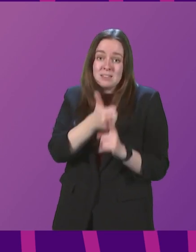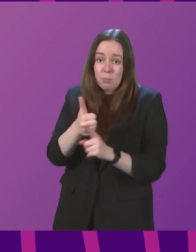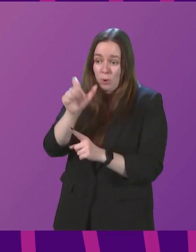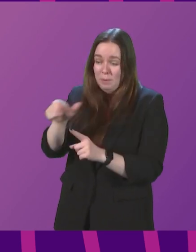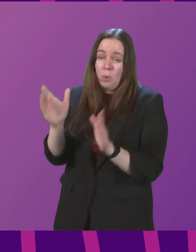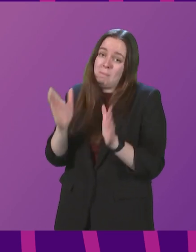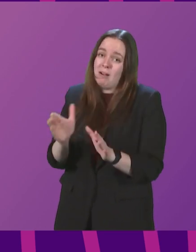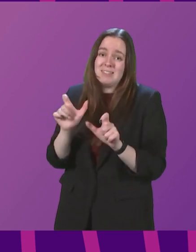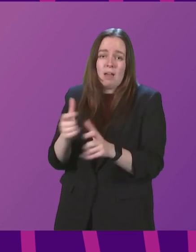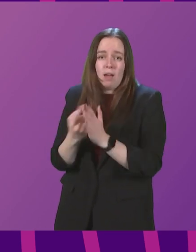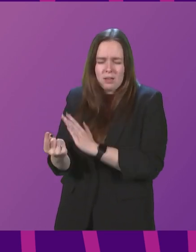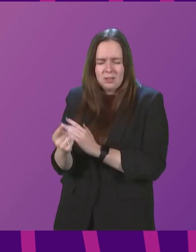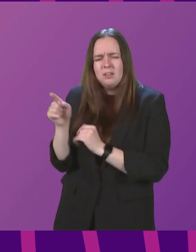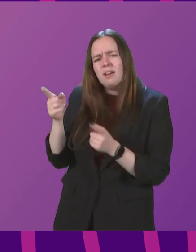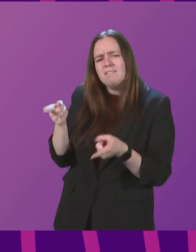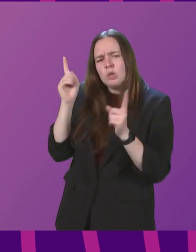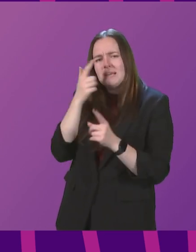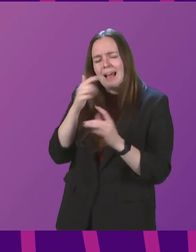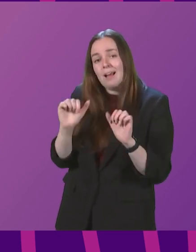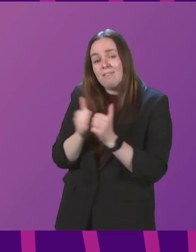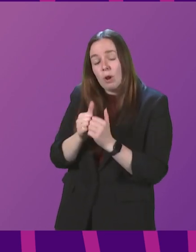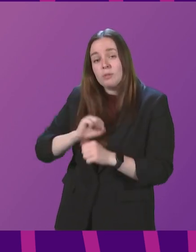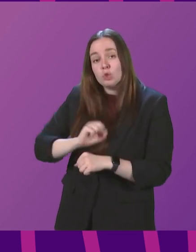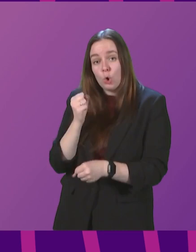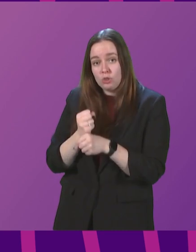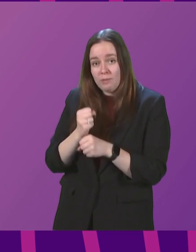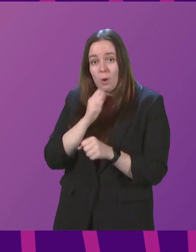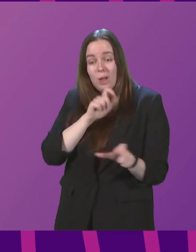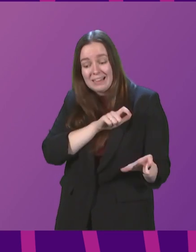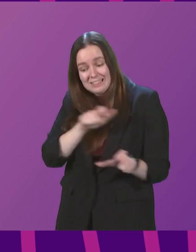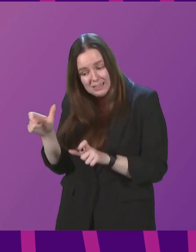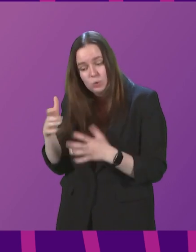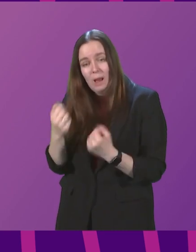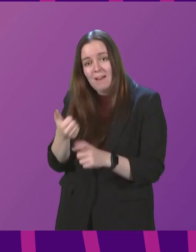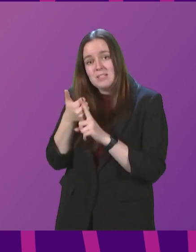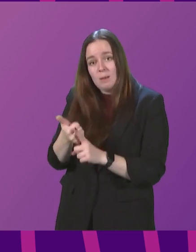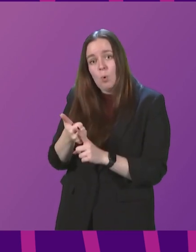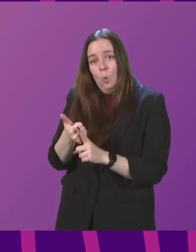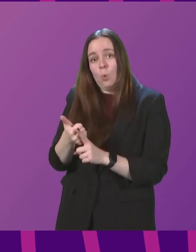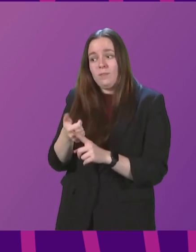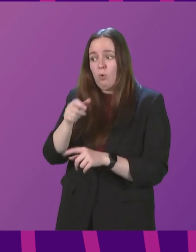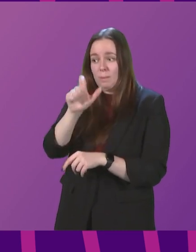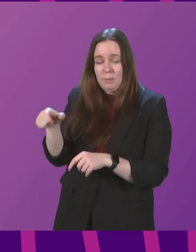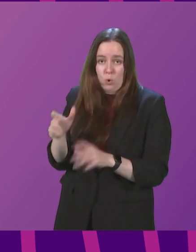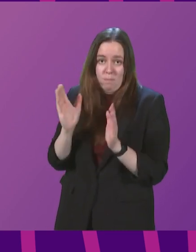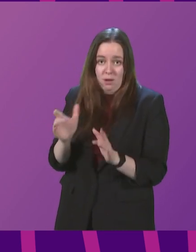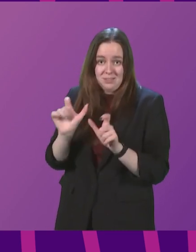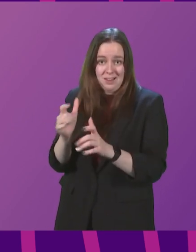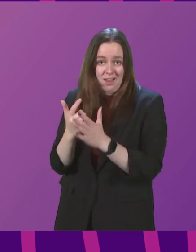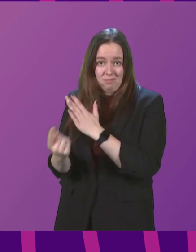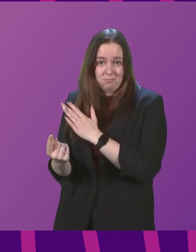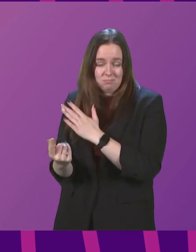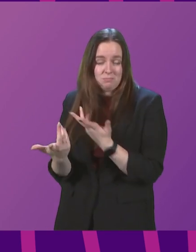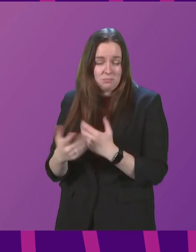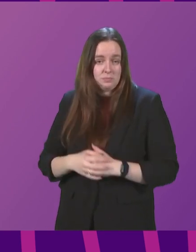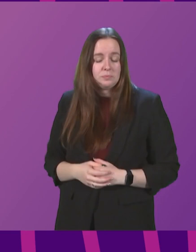isolate. Will the First Minister confirm that the Scottish Government will continue to make support available for those who need to isolate? First